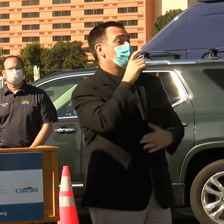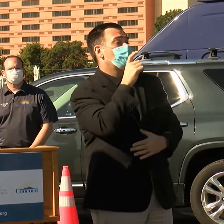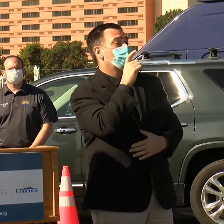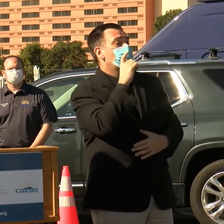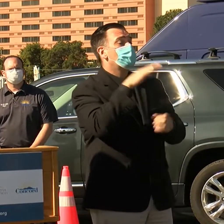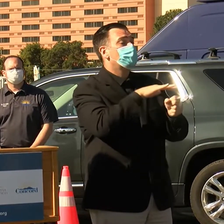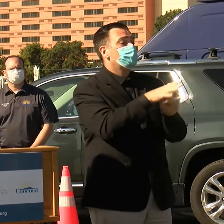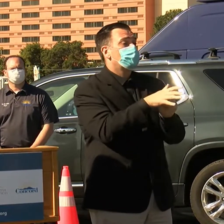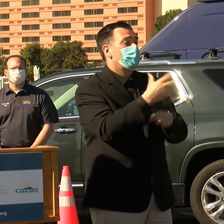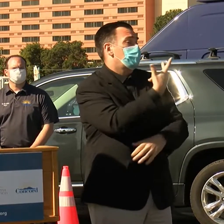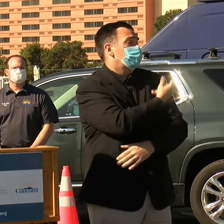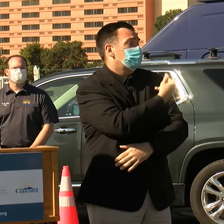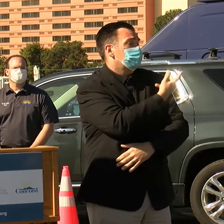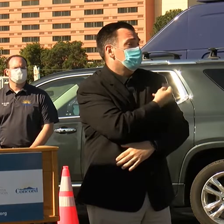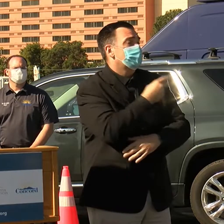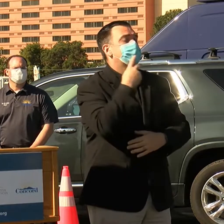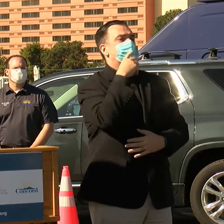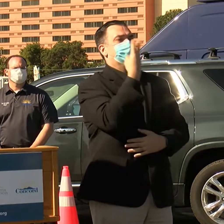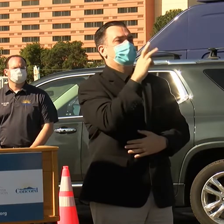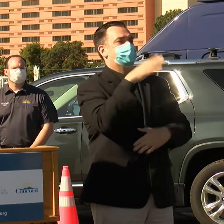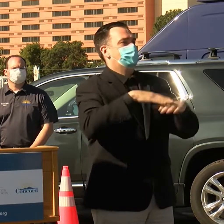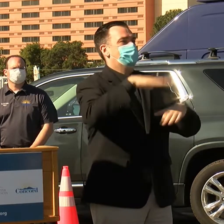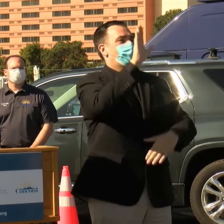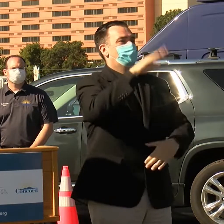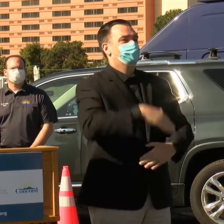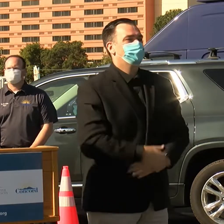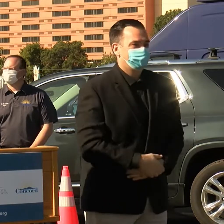over as an eligibility to get vaccinated.